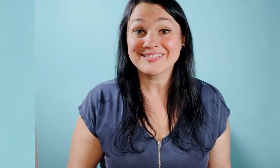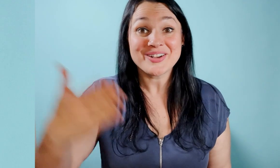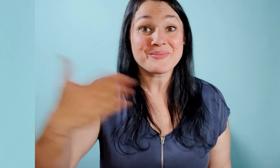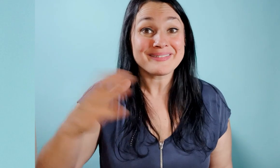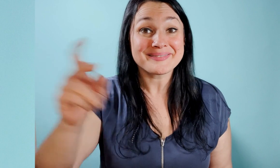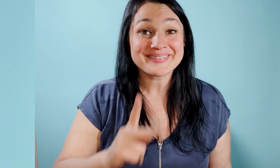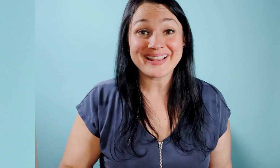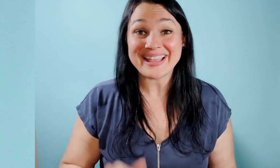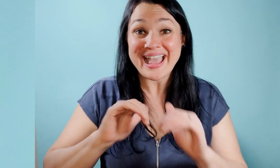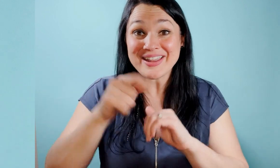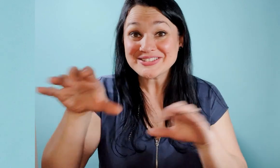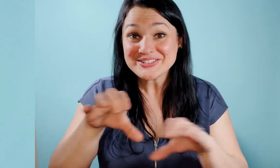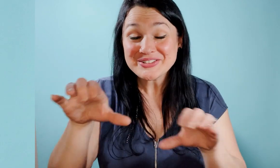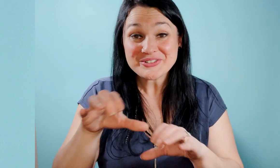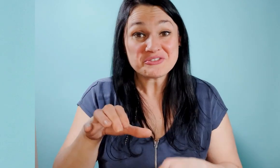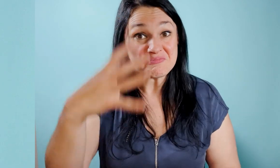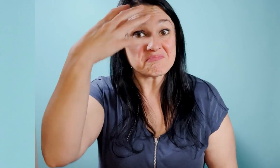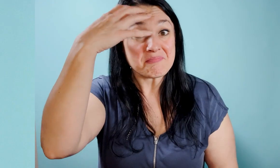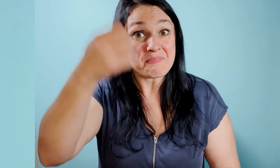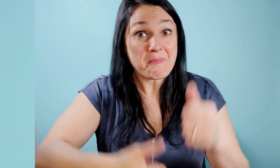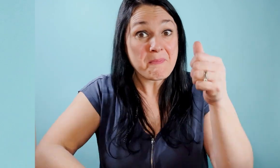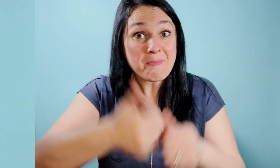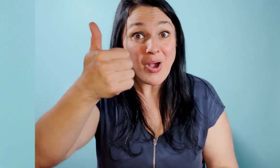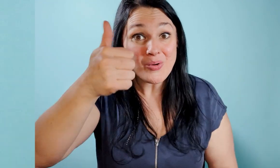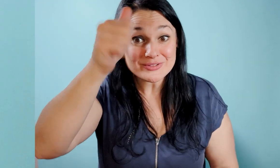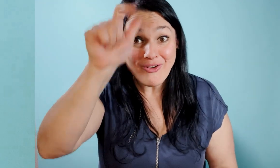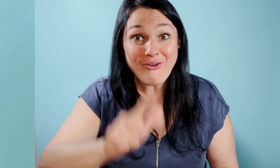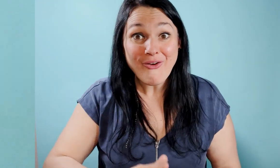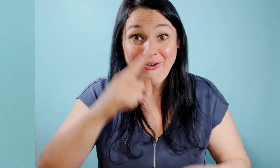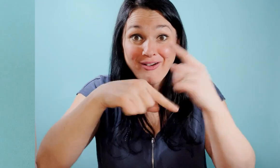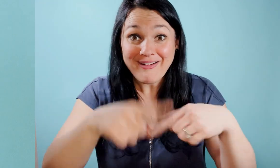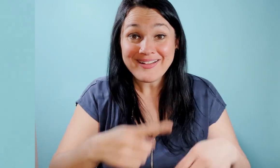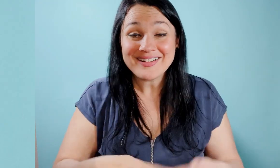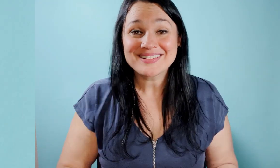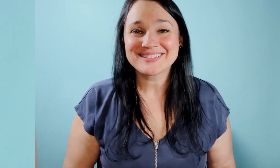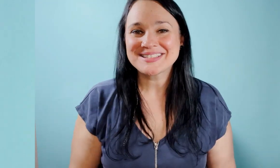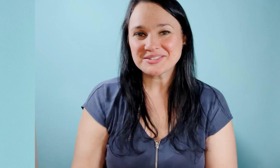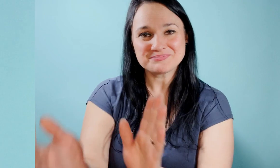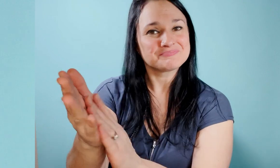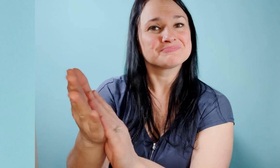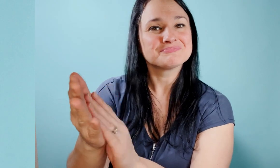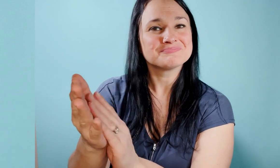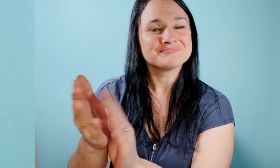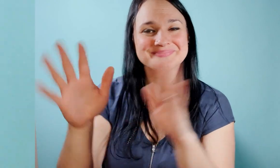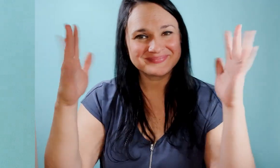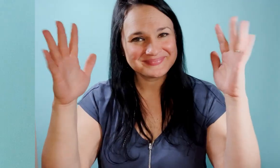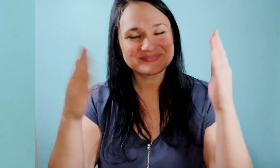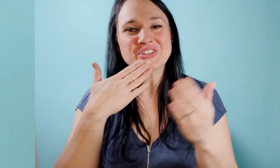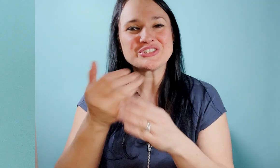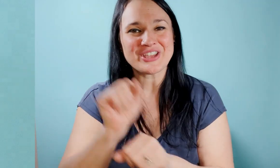hey so welcome back and how did you do did you memorize most of all those signs well my applause is to